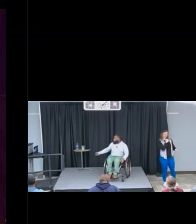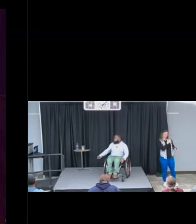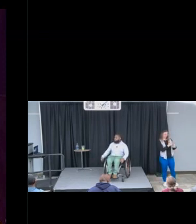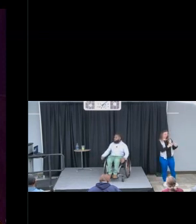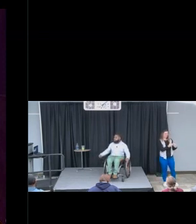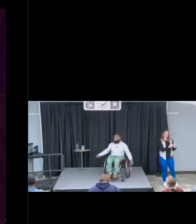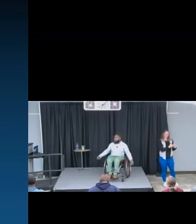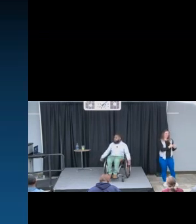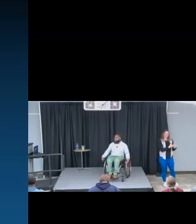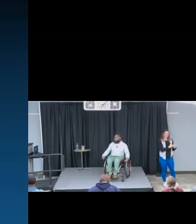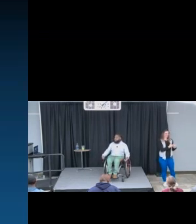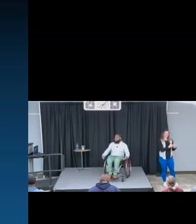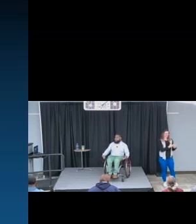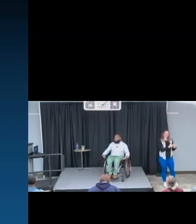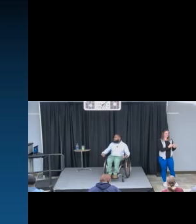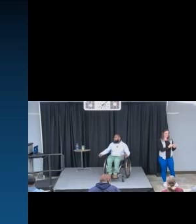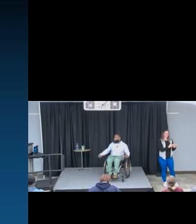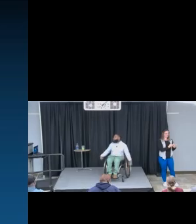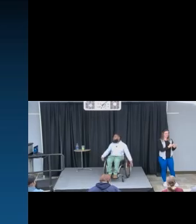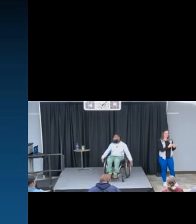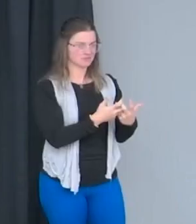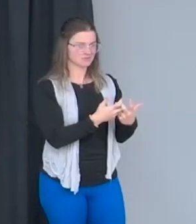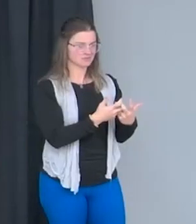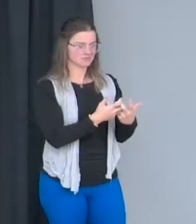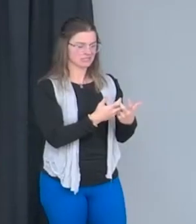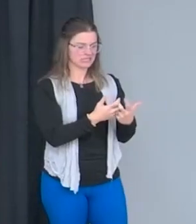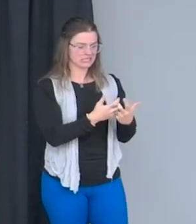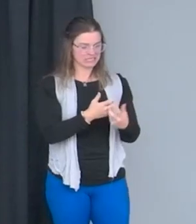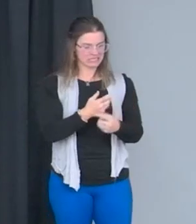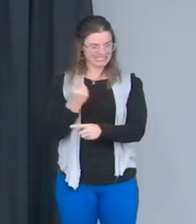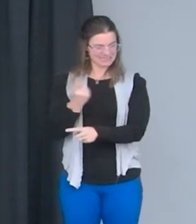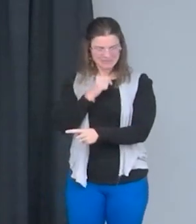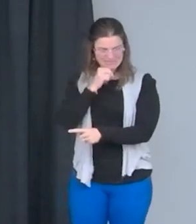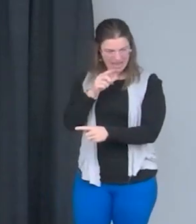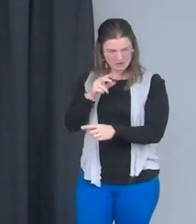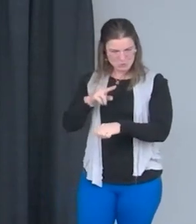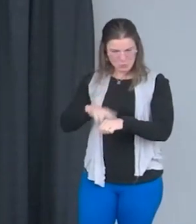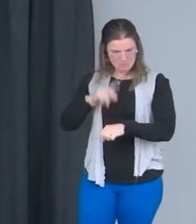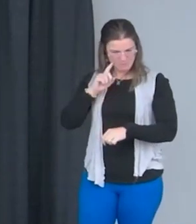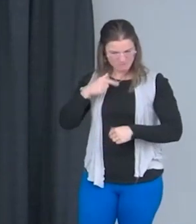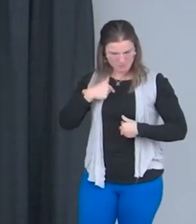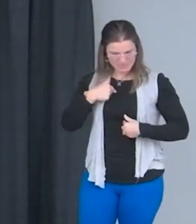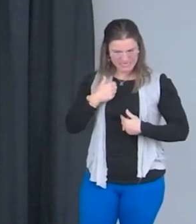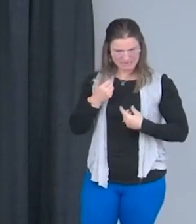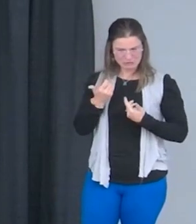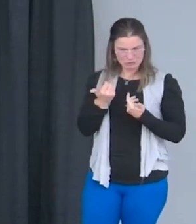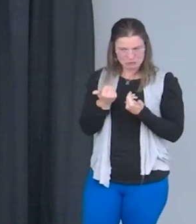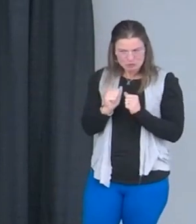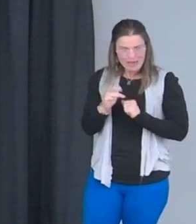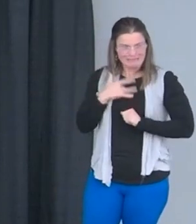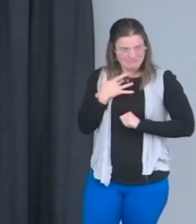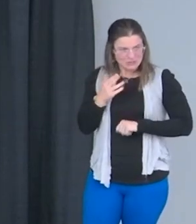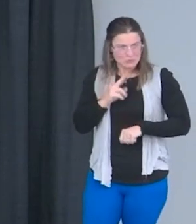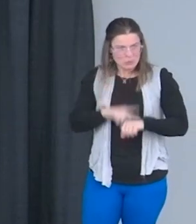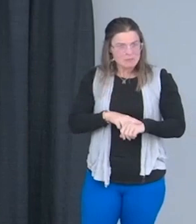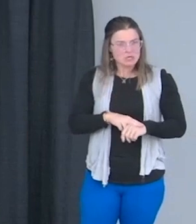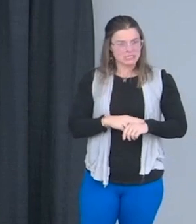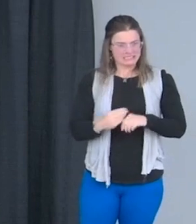Trying to normalize something that wasn't normal really just allowed me to be defeated. Let me go back.